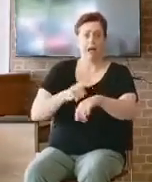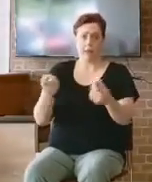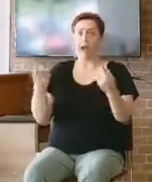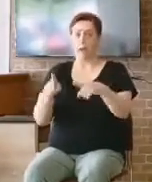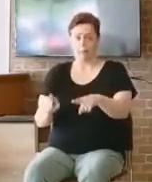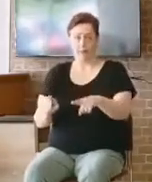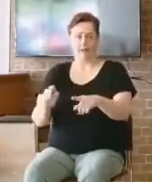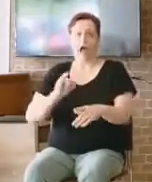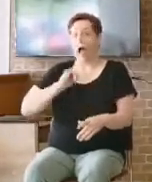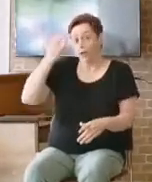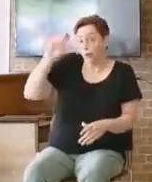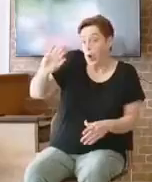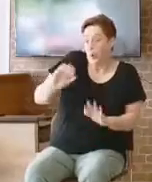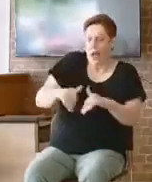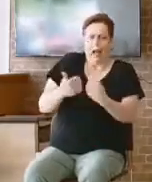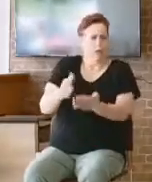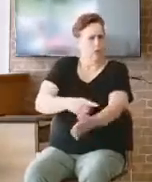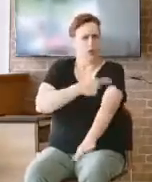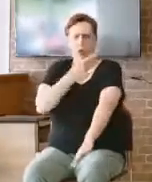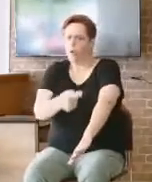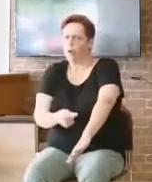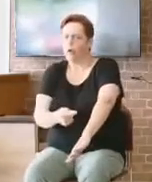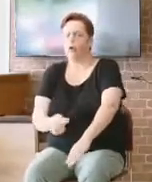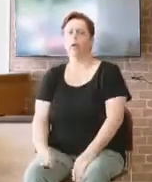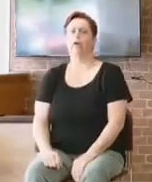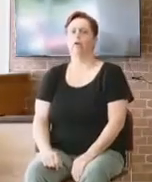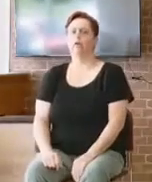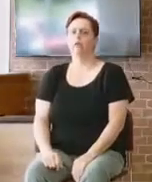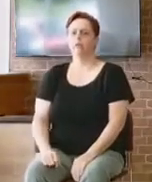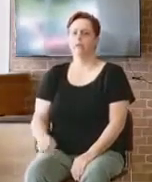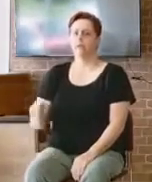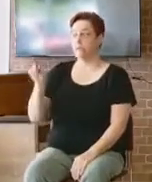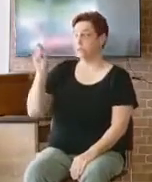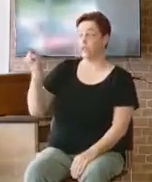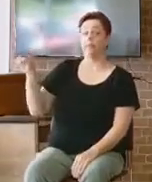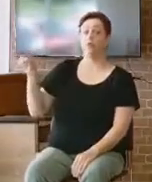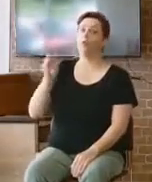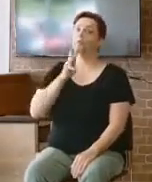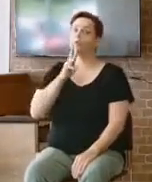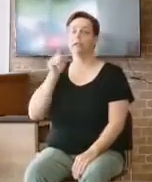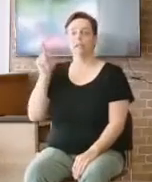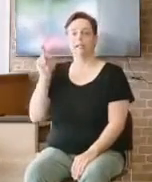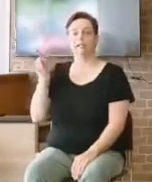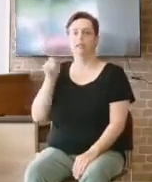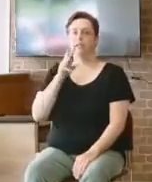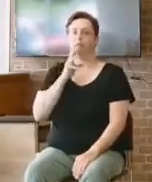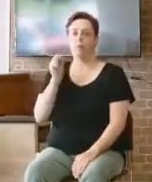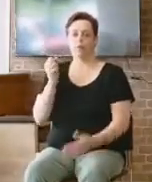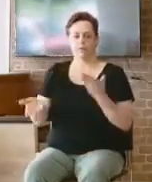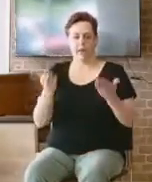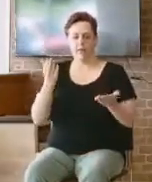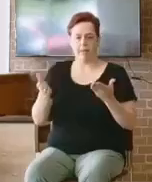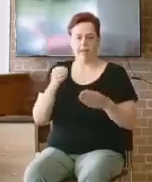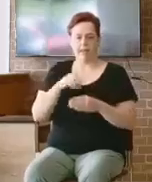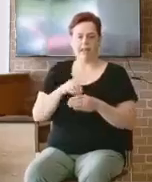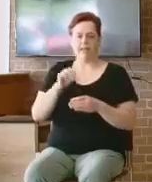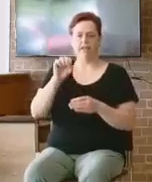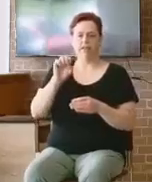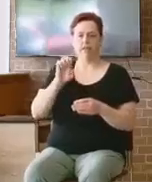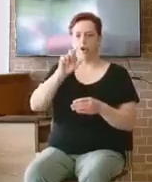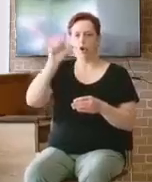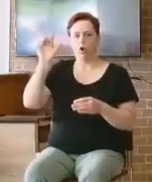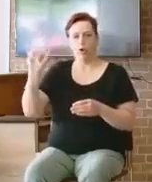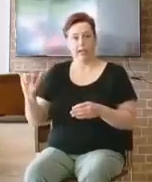in chapter 7 was probably early 30s. It was probably about my age. I'm a young guy. Early 30s.